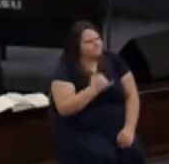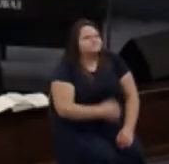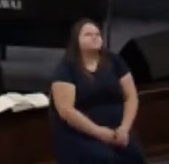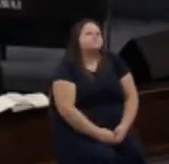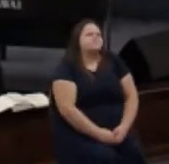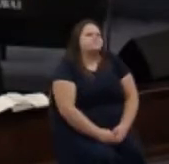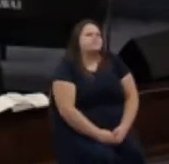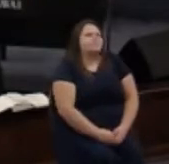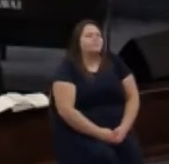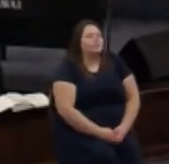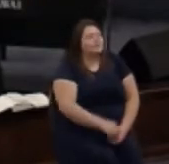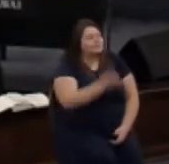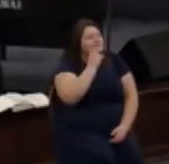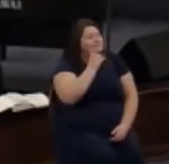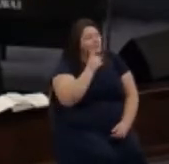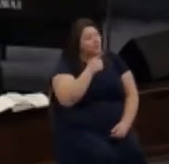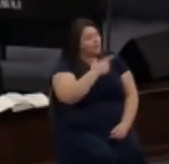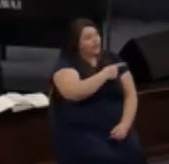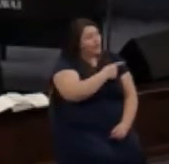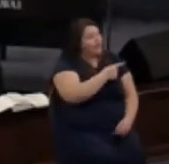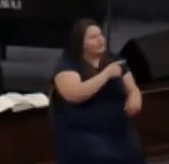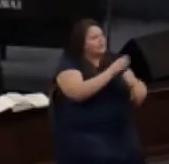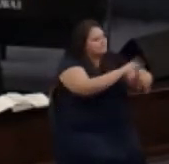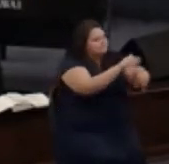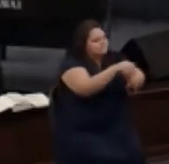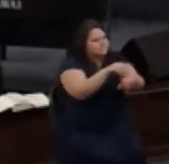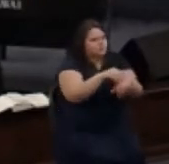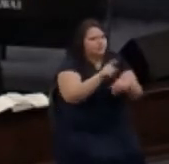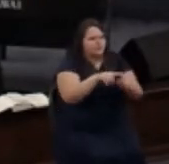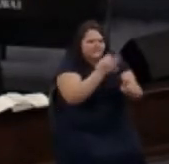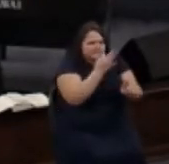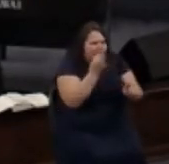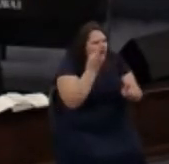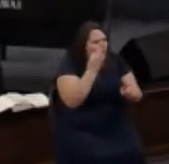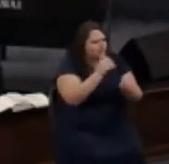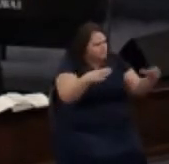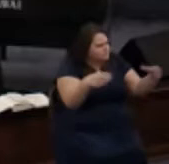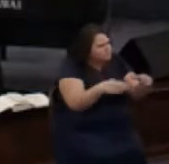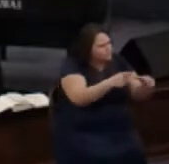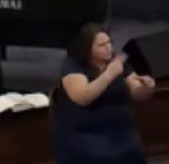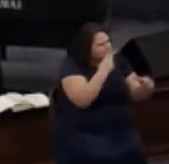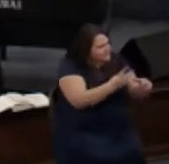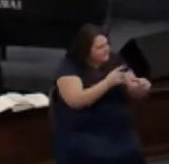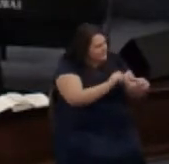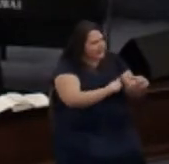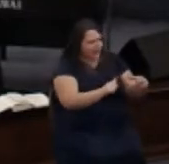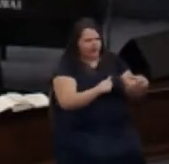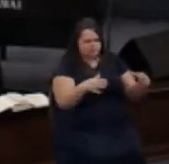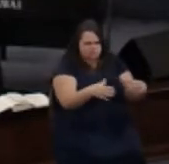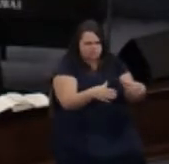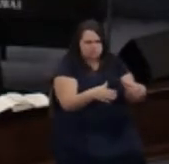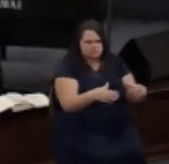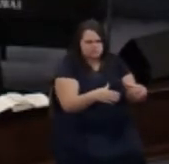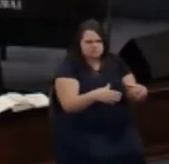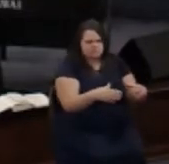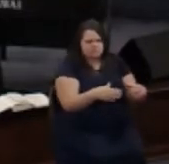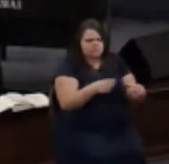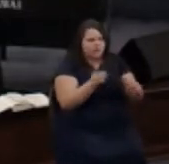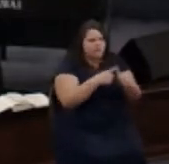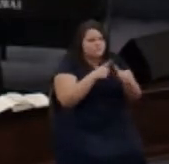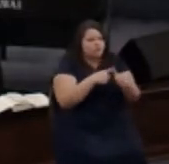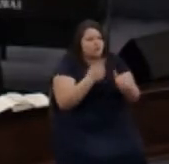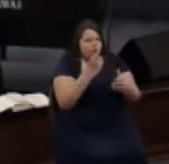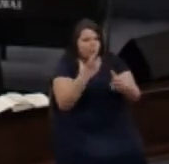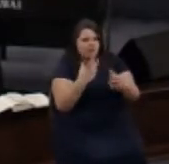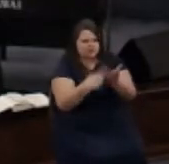with the calling to fast and gather together you see that first of all I want to cover fasting